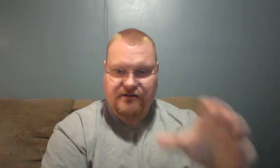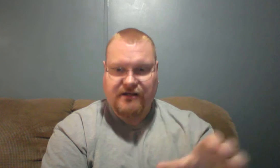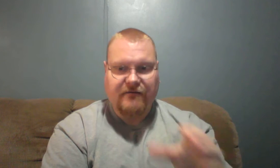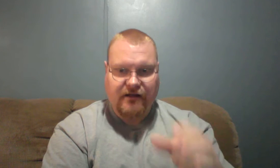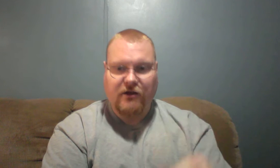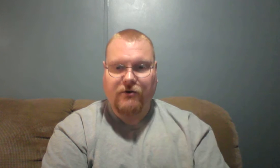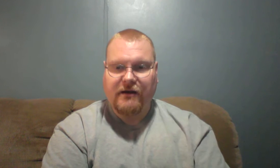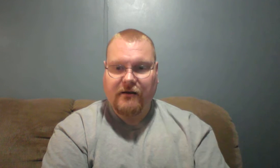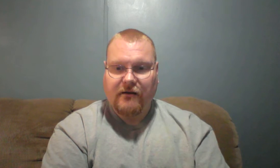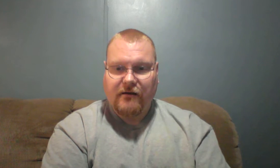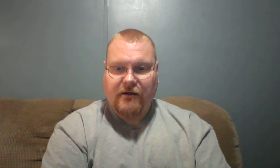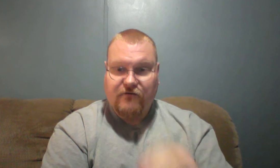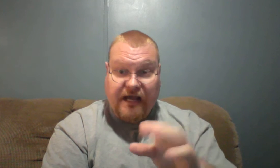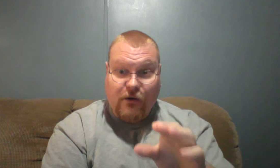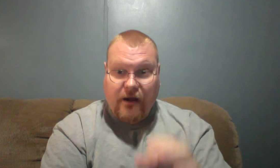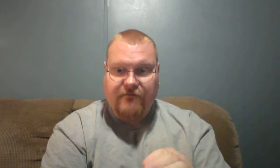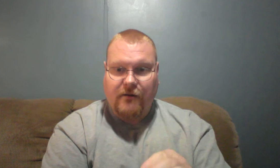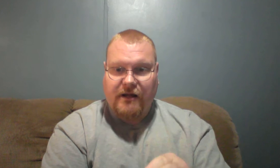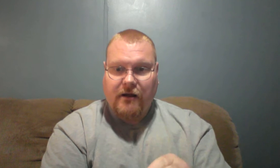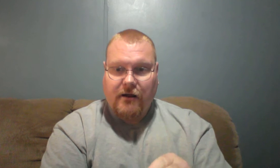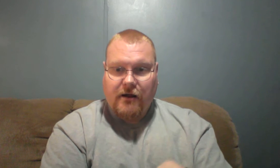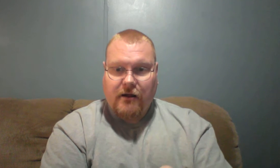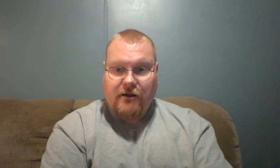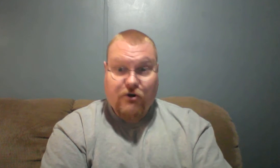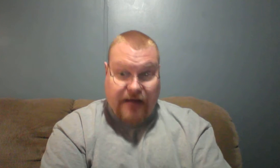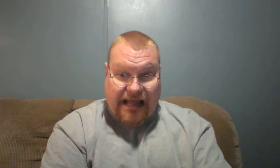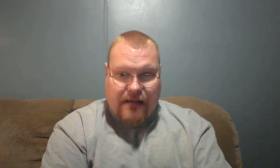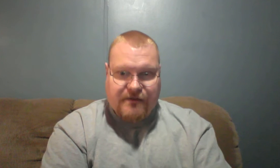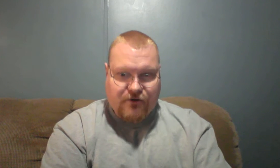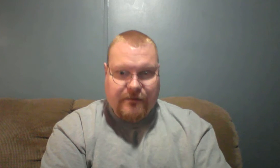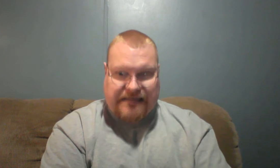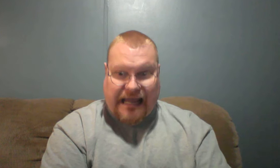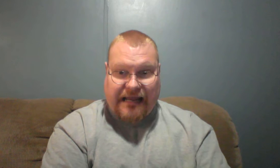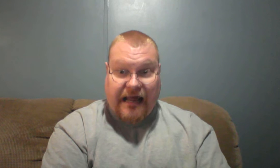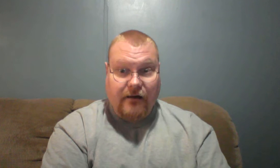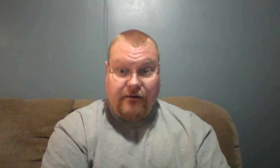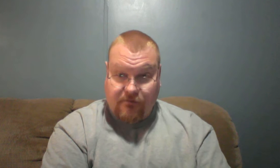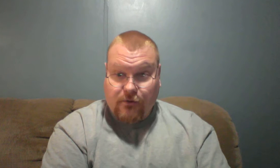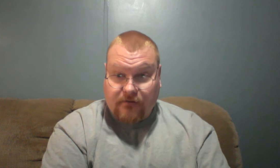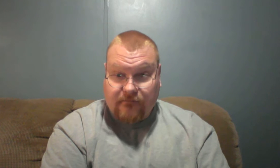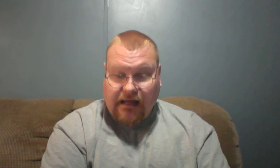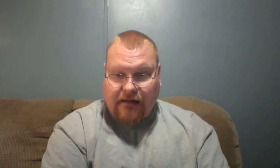stuff included, you take away from it. Your name is going to be taken out of the book of life.